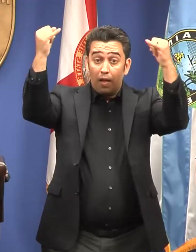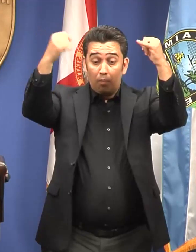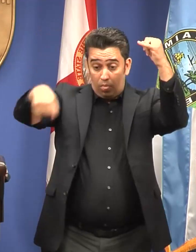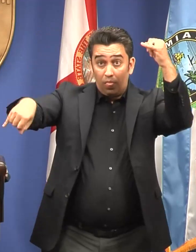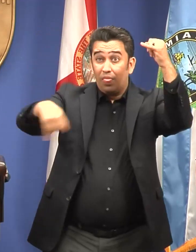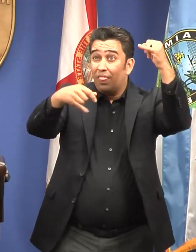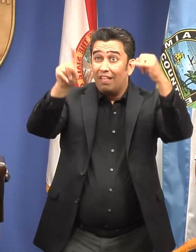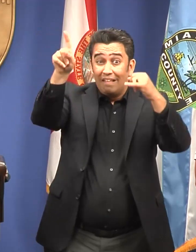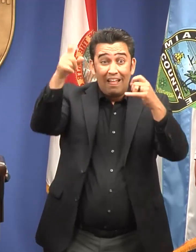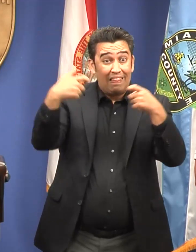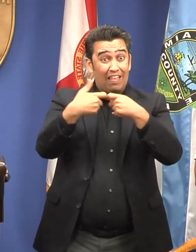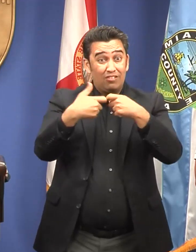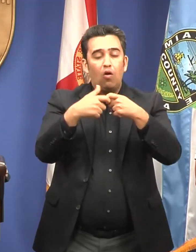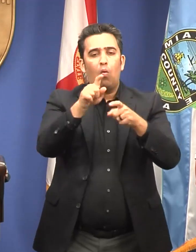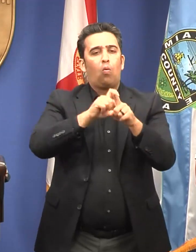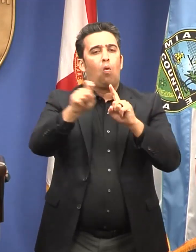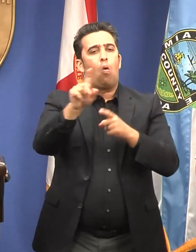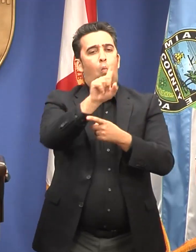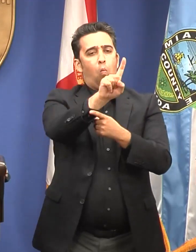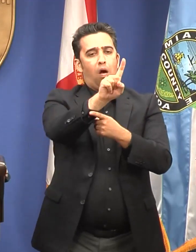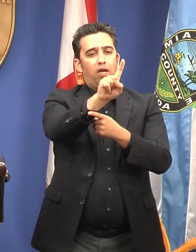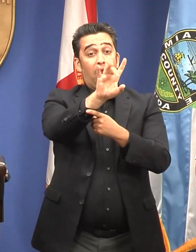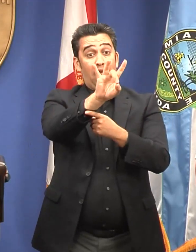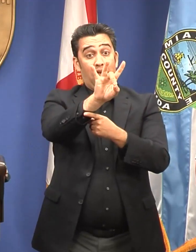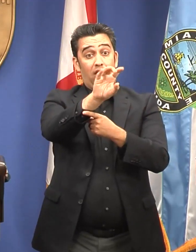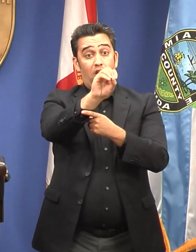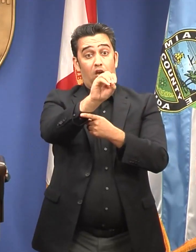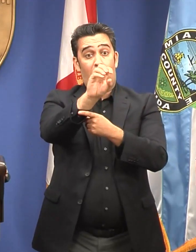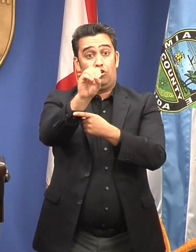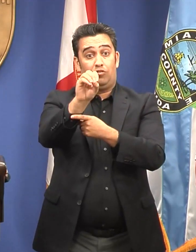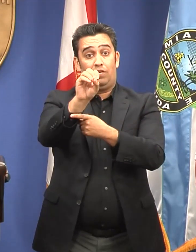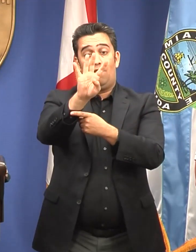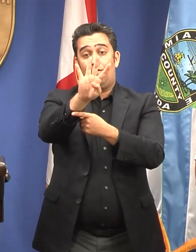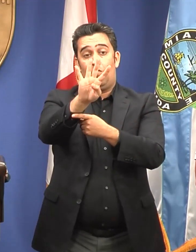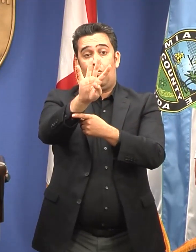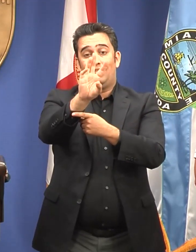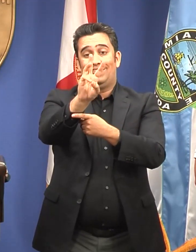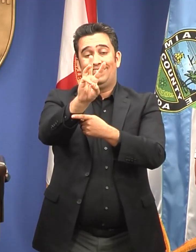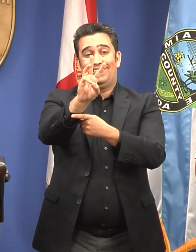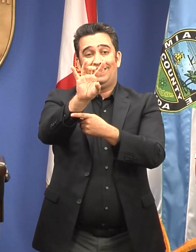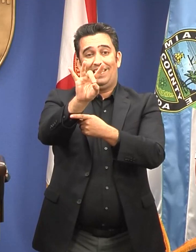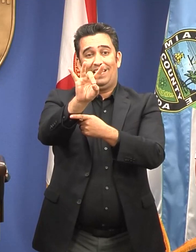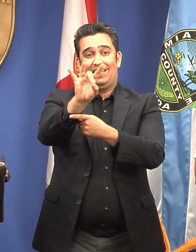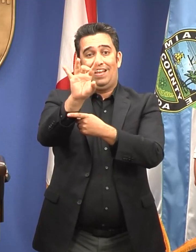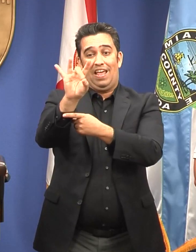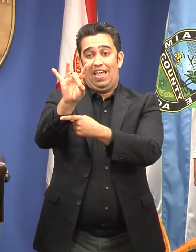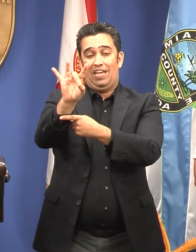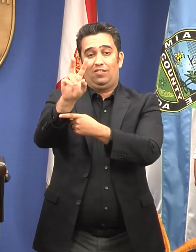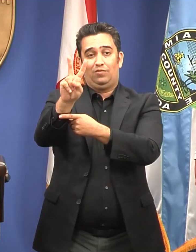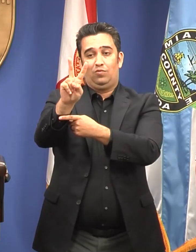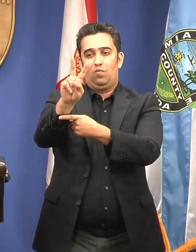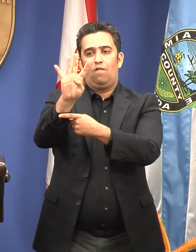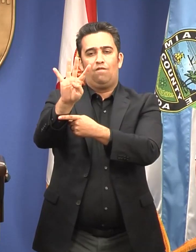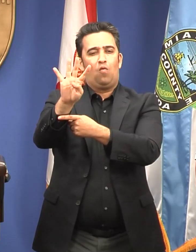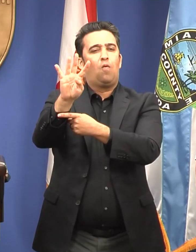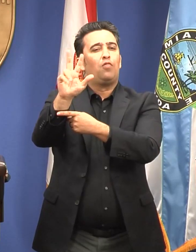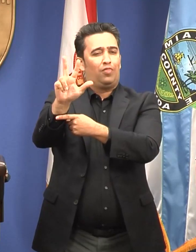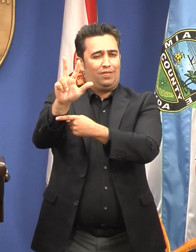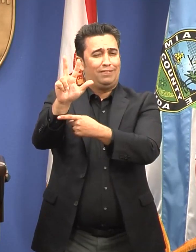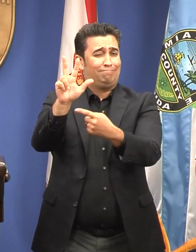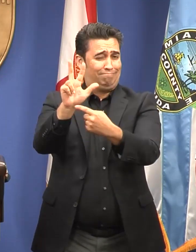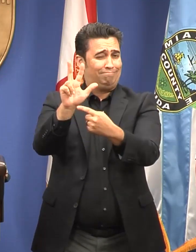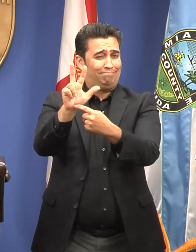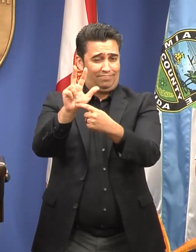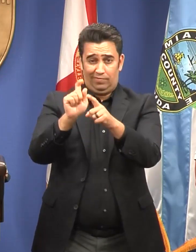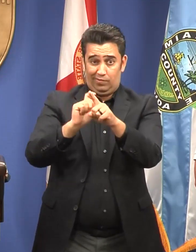-4-OUTAGE, which is 1-800-468-8243. Again, residents